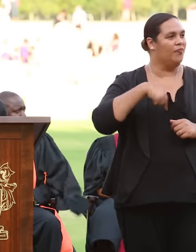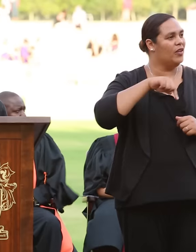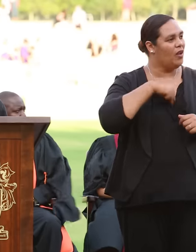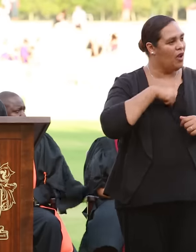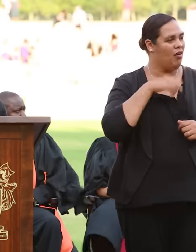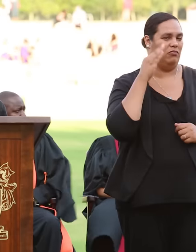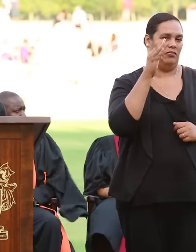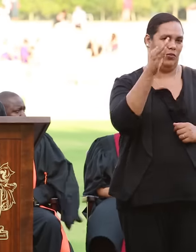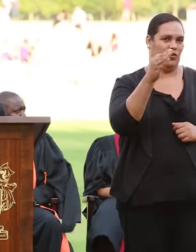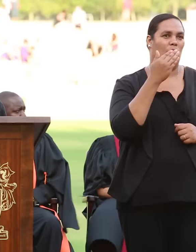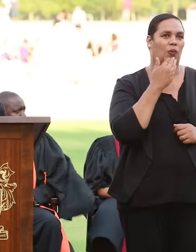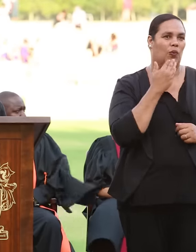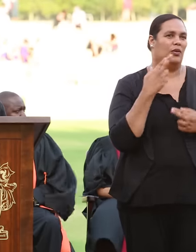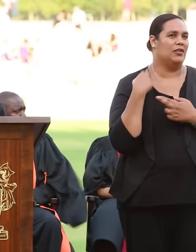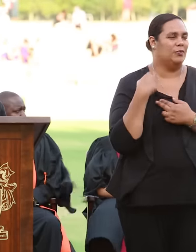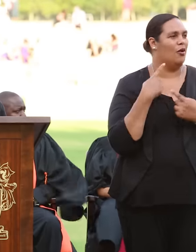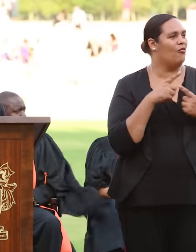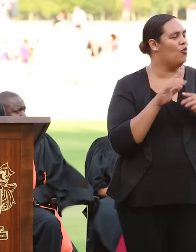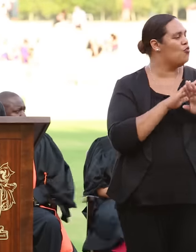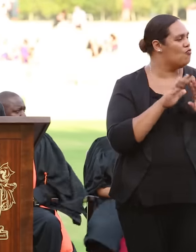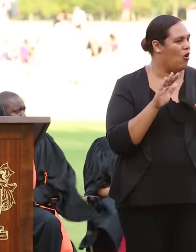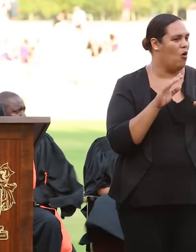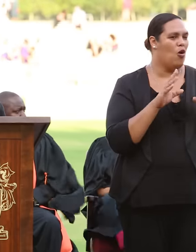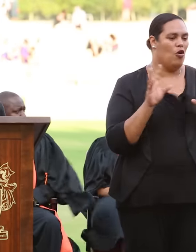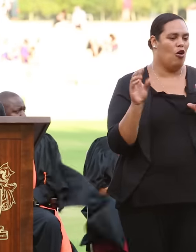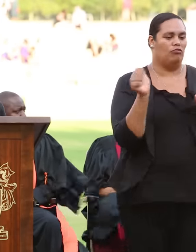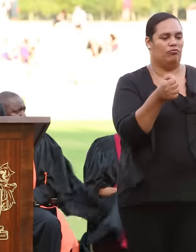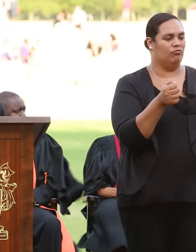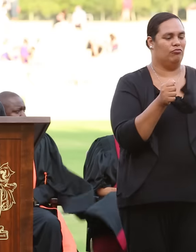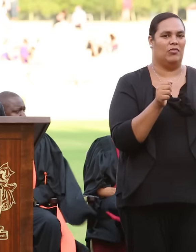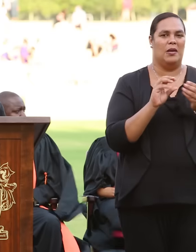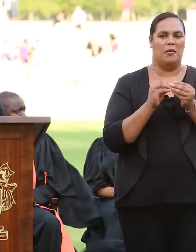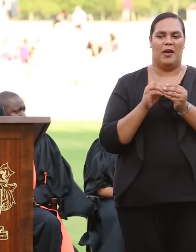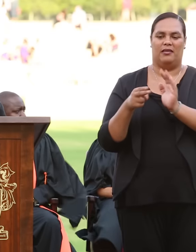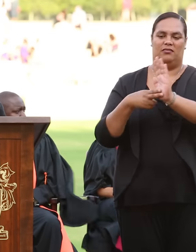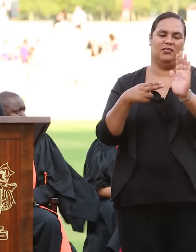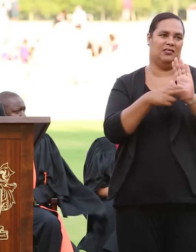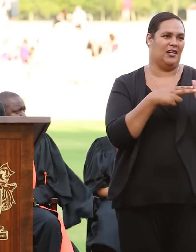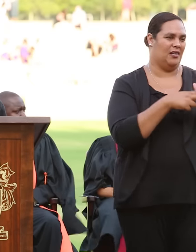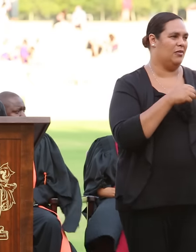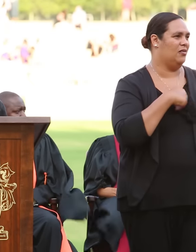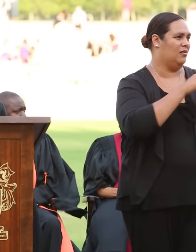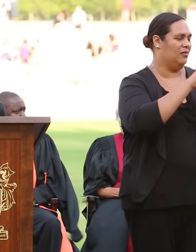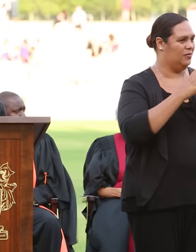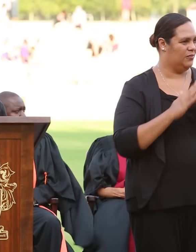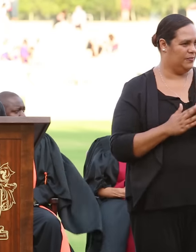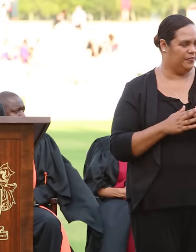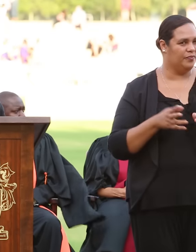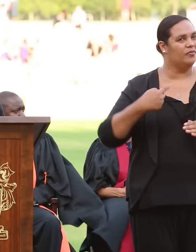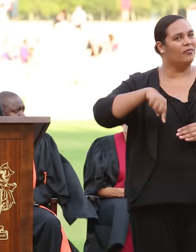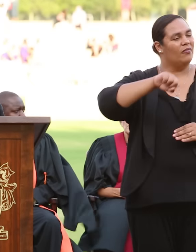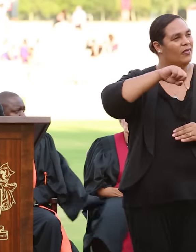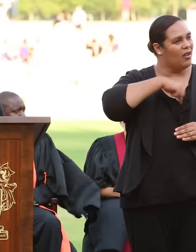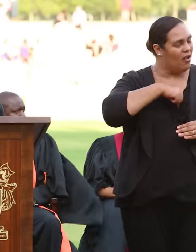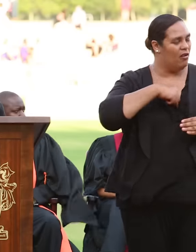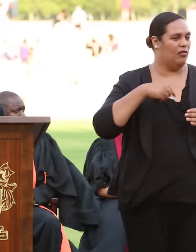generation that will be responsible for no longer being complacent in our stagnation as a society. It is our generation